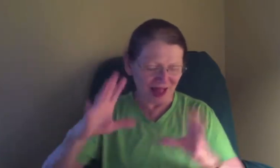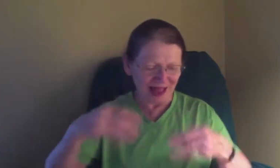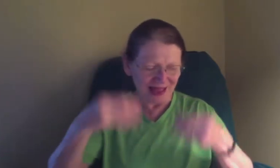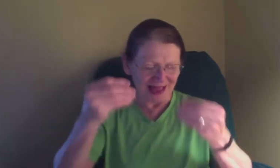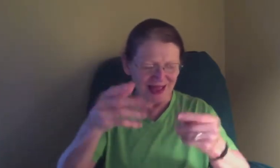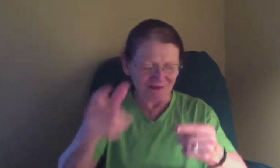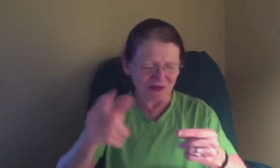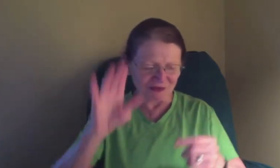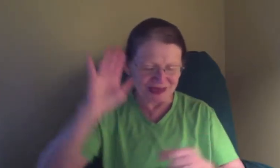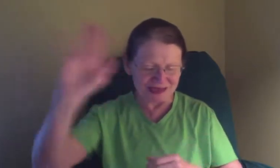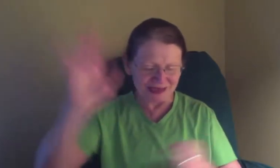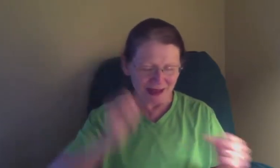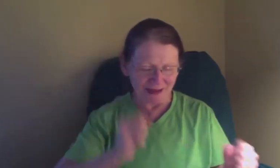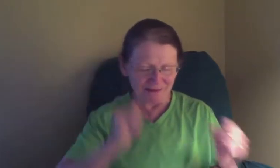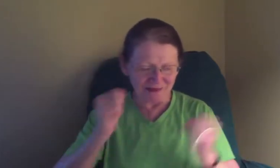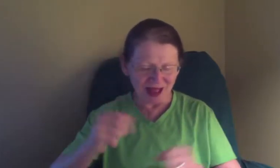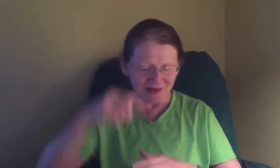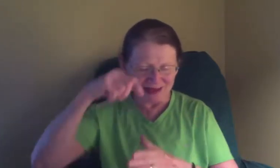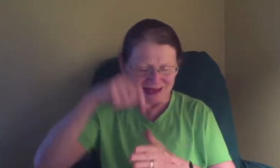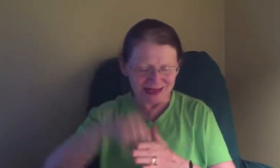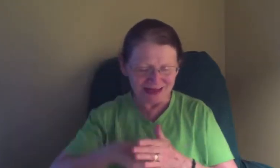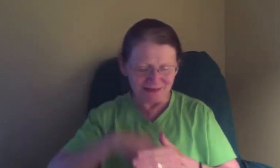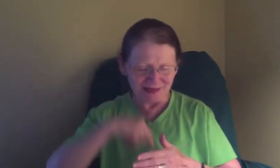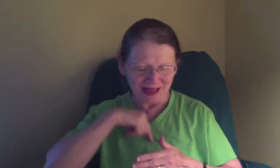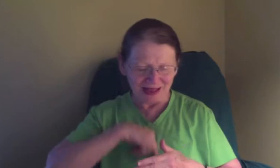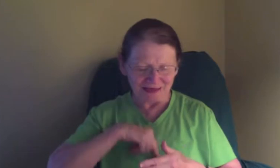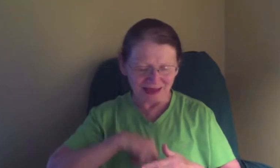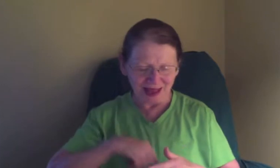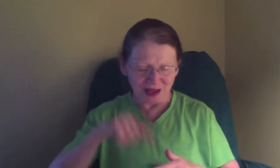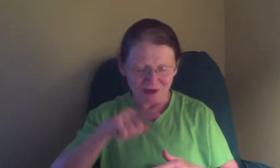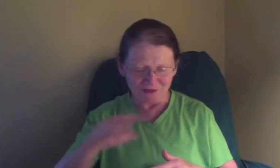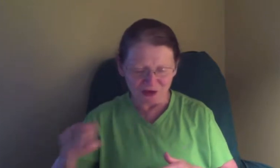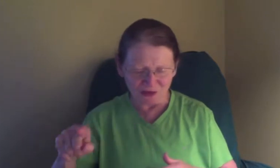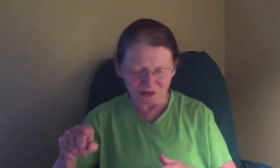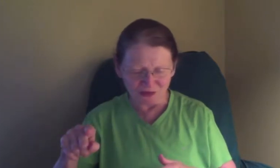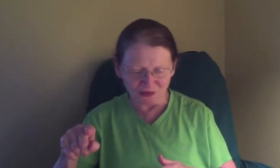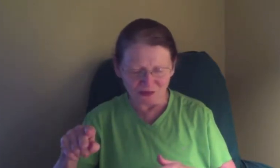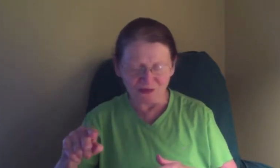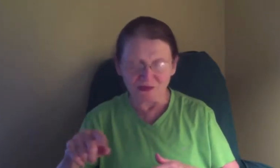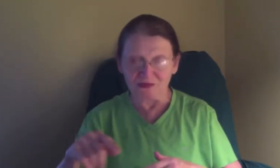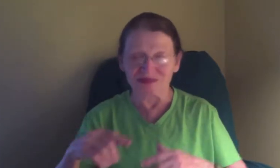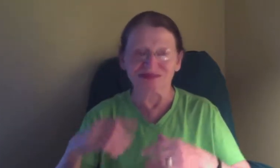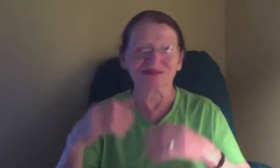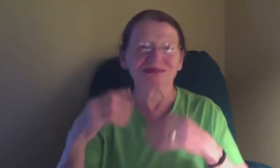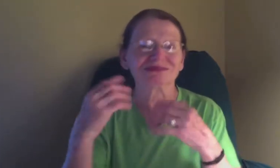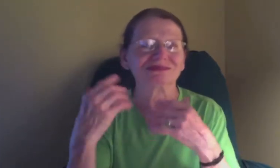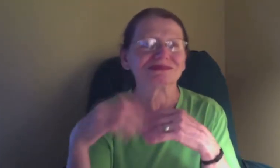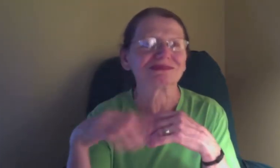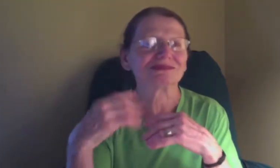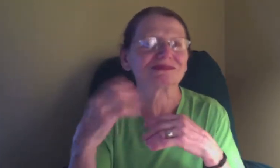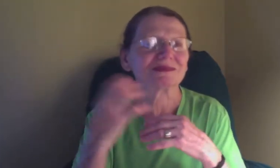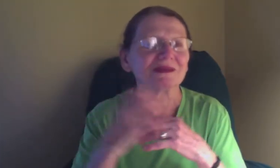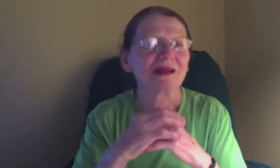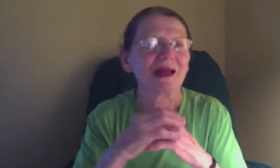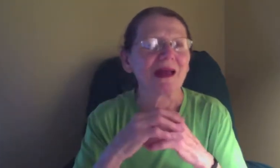bad, but I don't was bad,